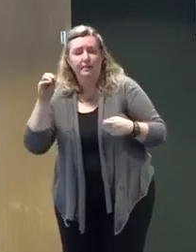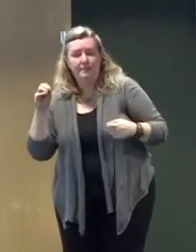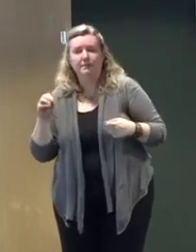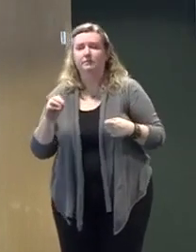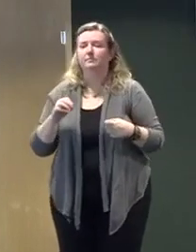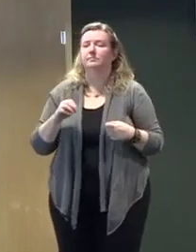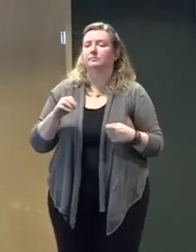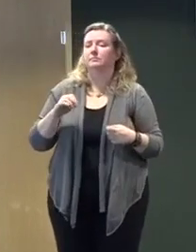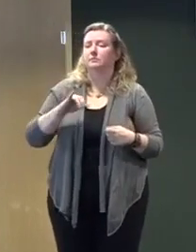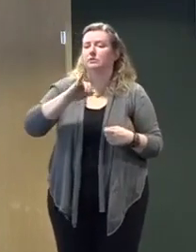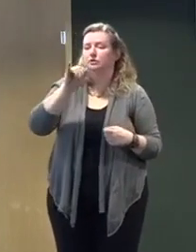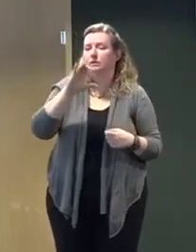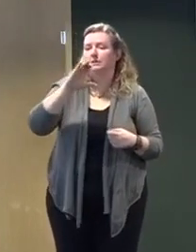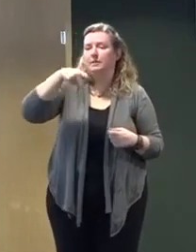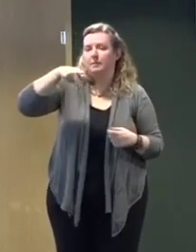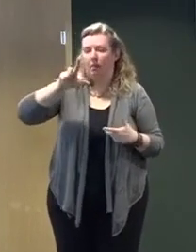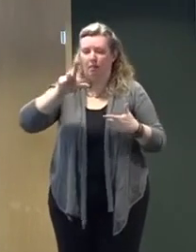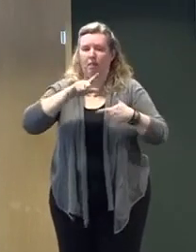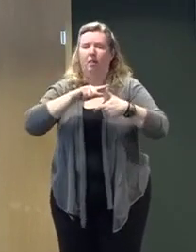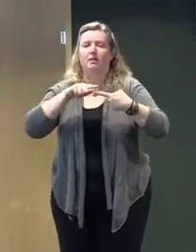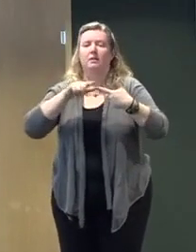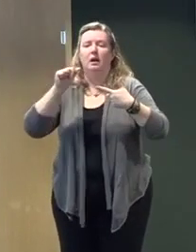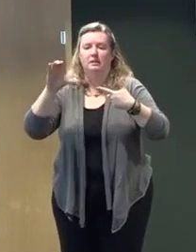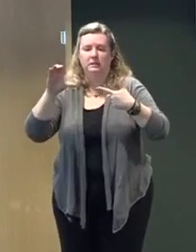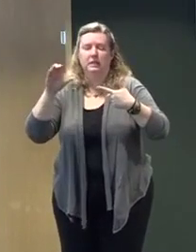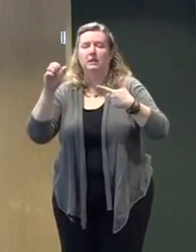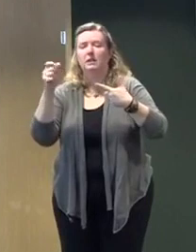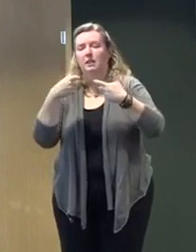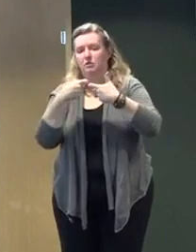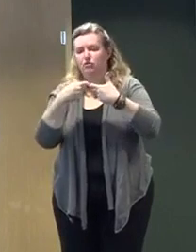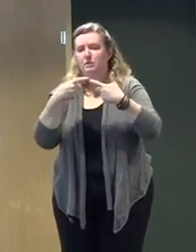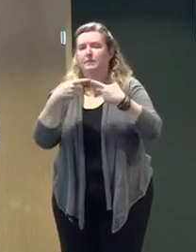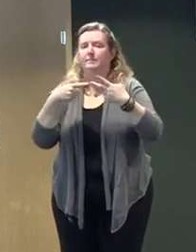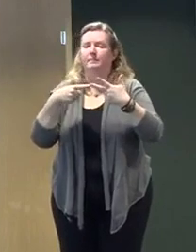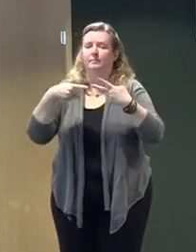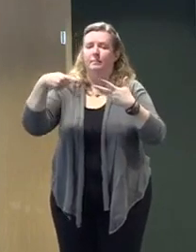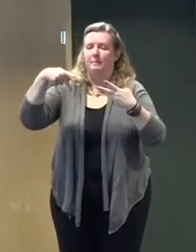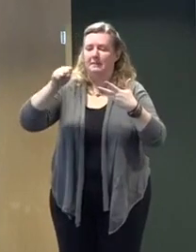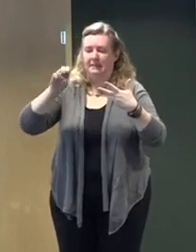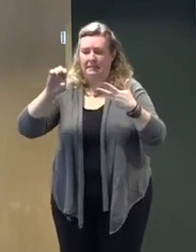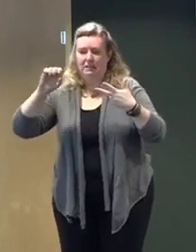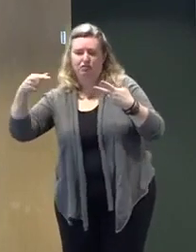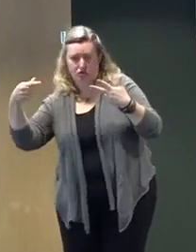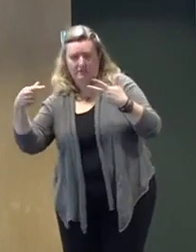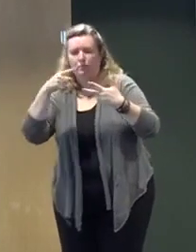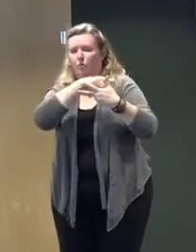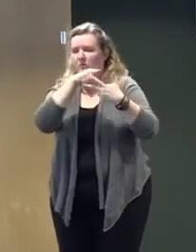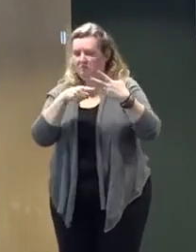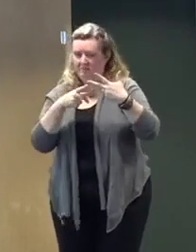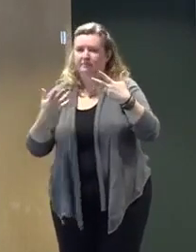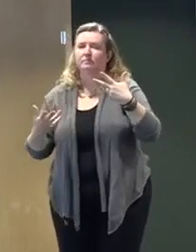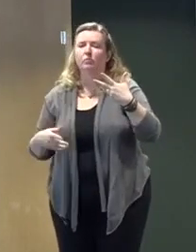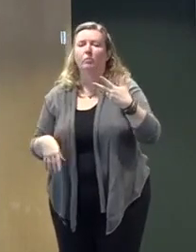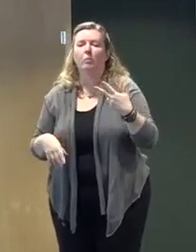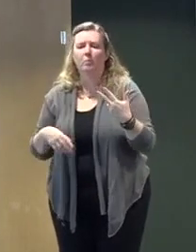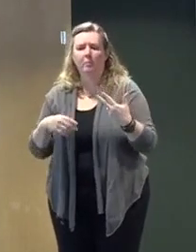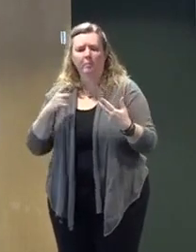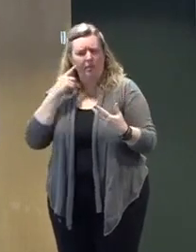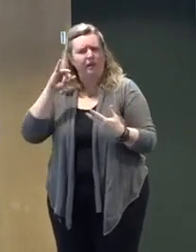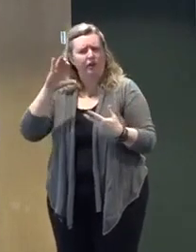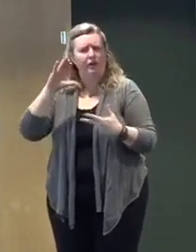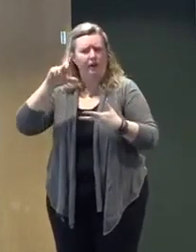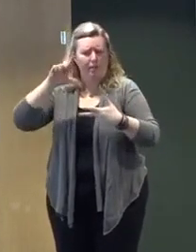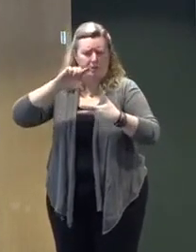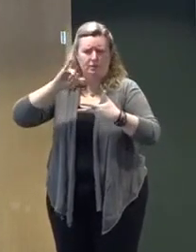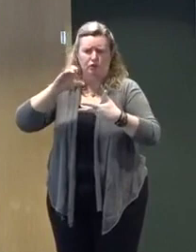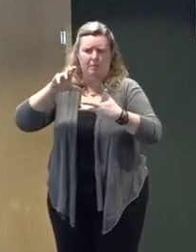City Electric, PSE&G. Again, I think you've got largely the JCP&L Southern Region and